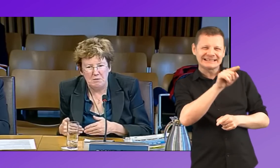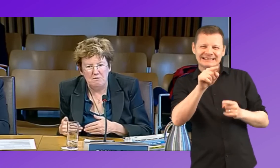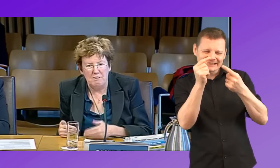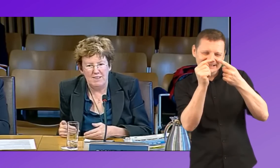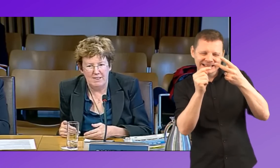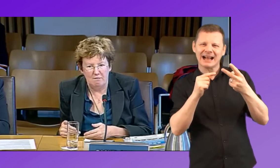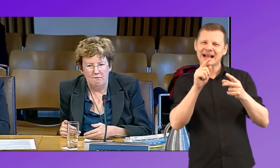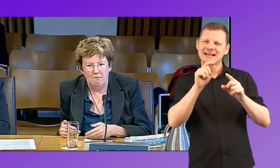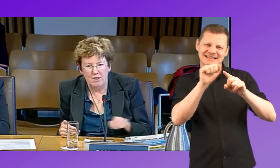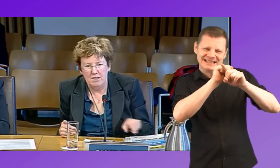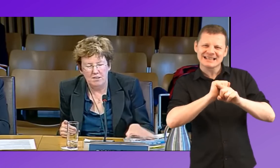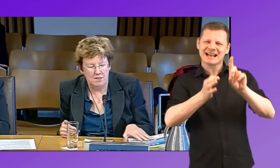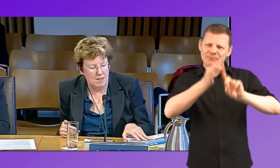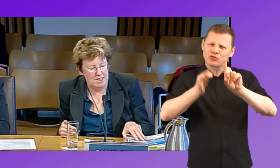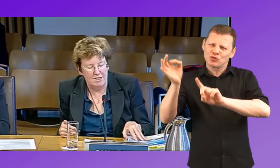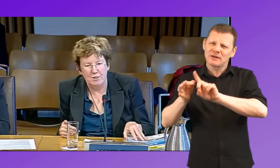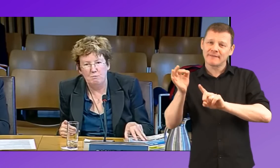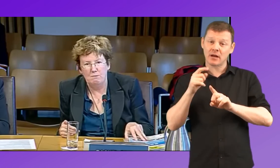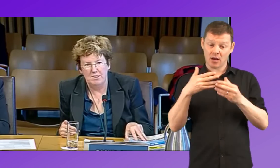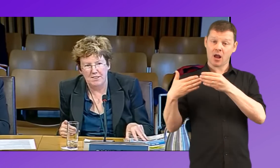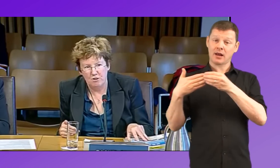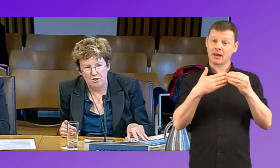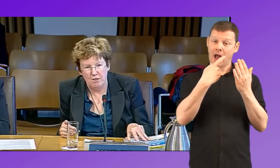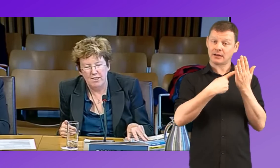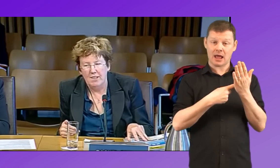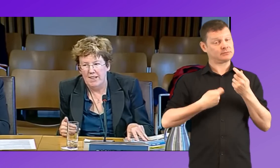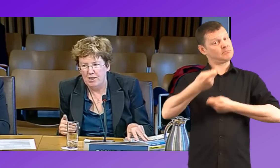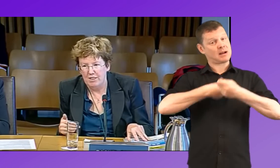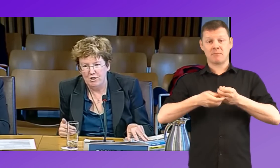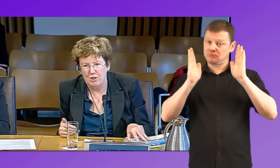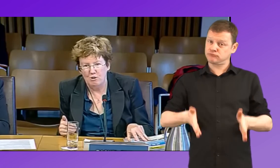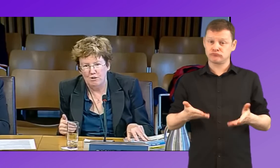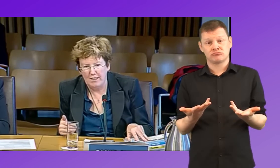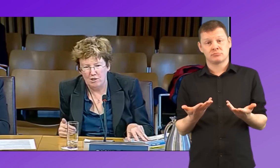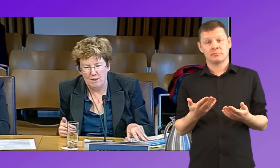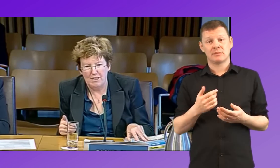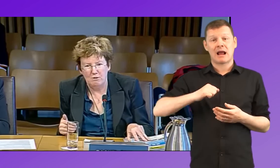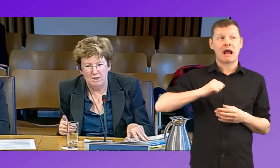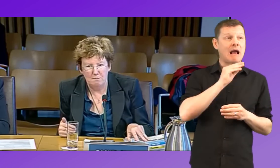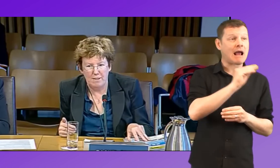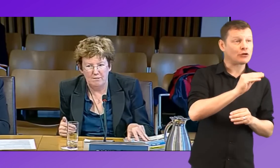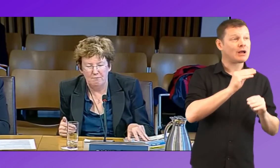improved a great deal. These guidelines could be made statutory. Education Scotland, HMIE could inspect them.